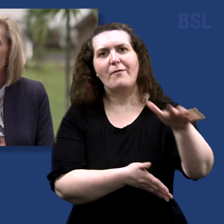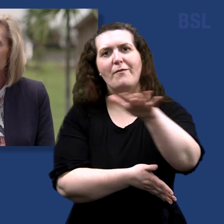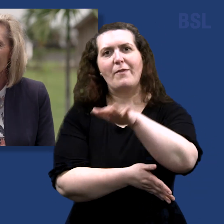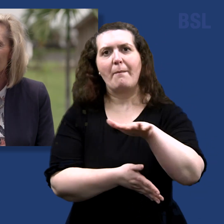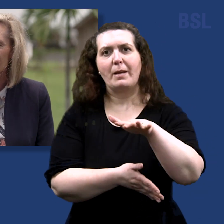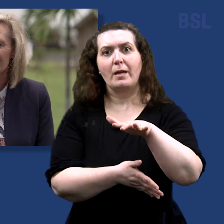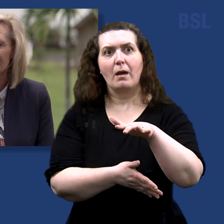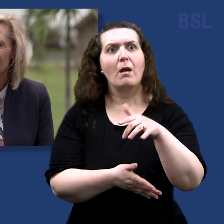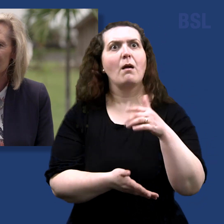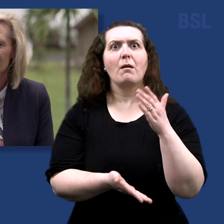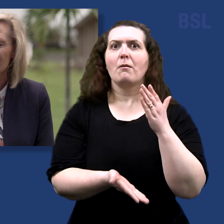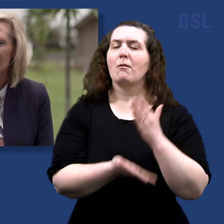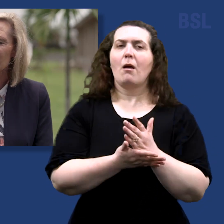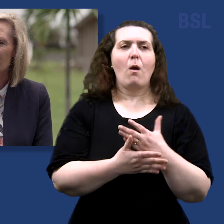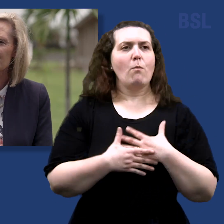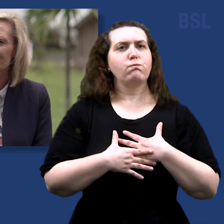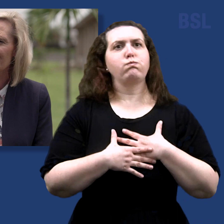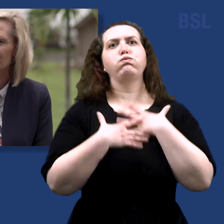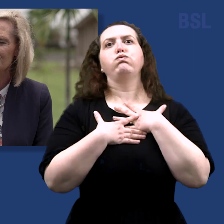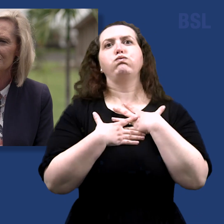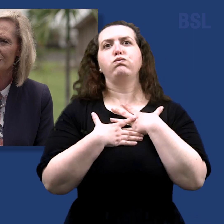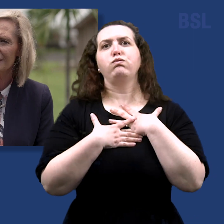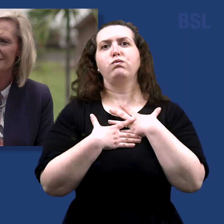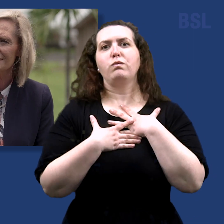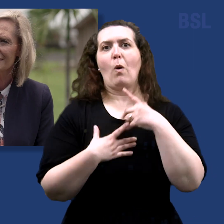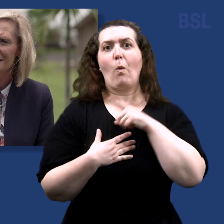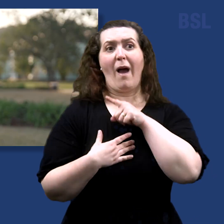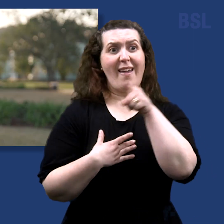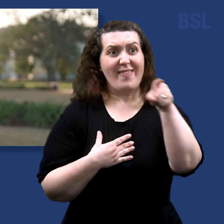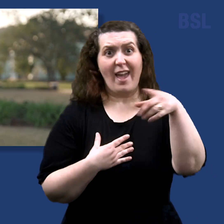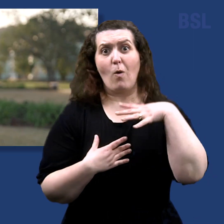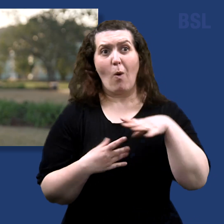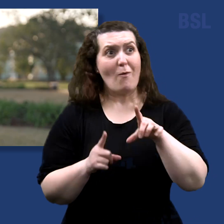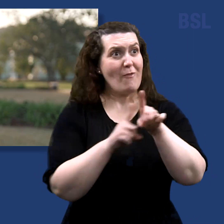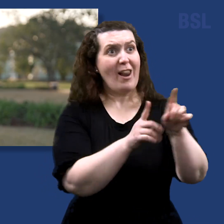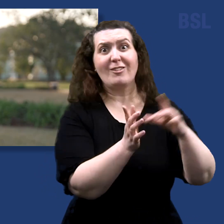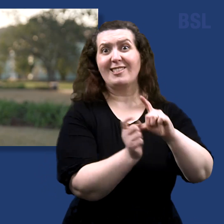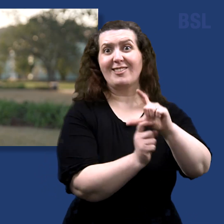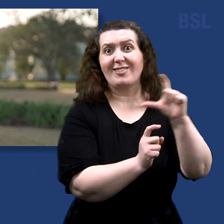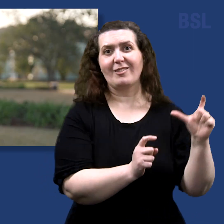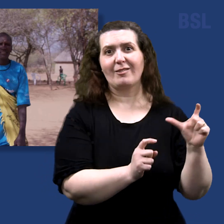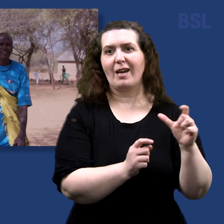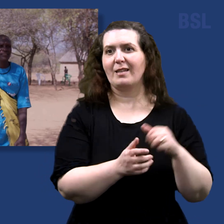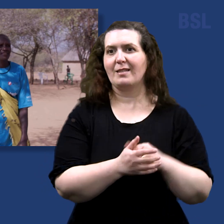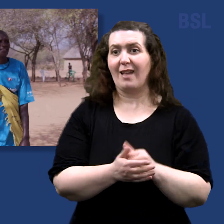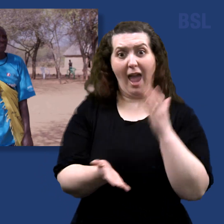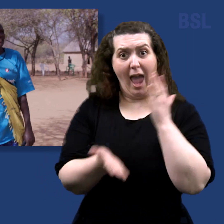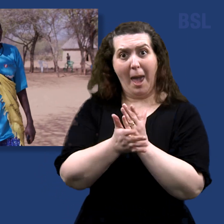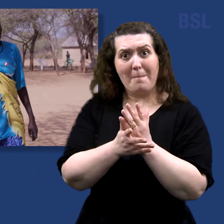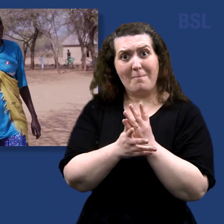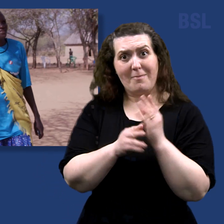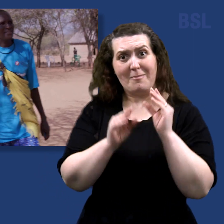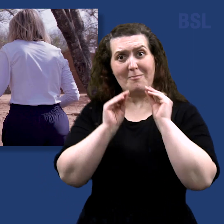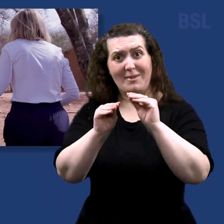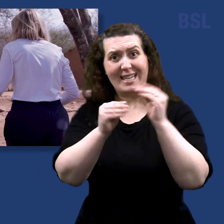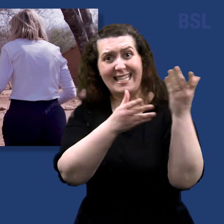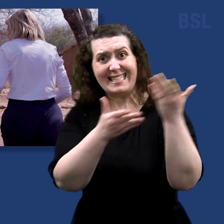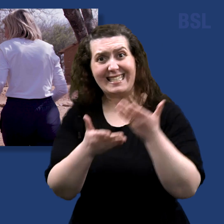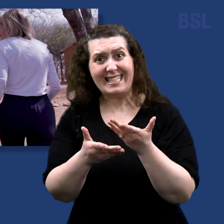impressed with the leaders who want to follow Jesus Christ. It's ministering. As it turns out, it's ministering to the